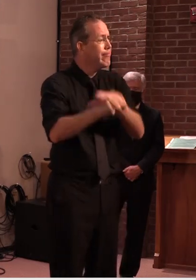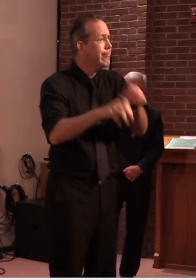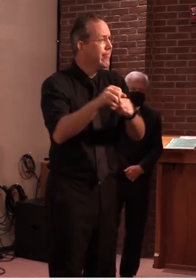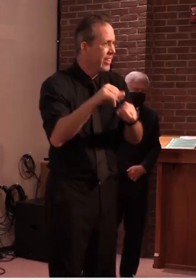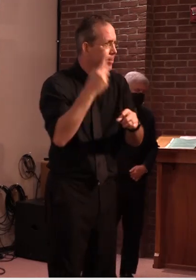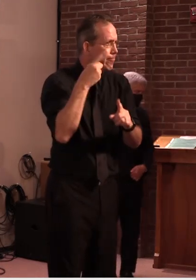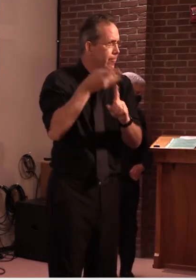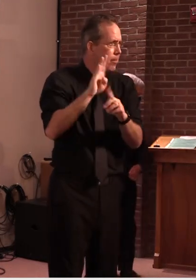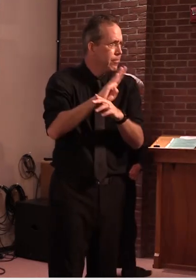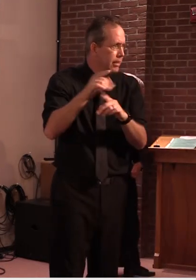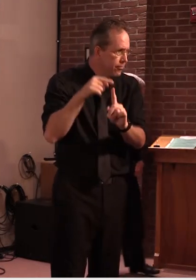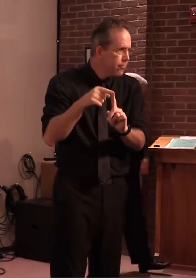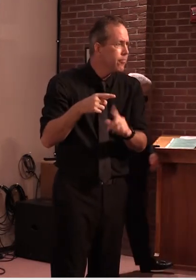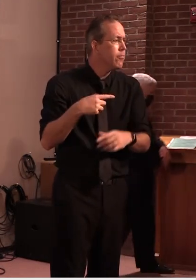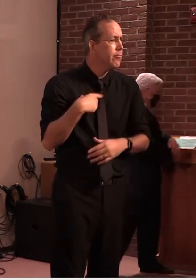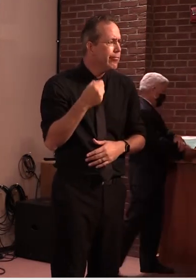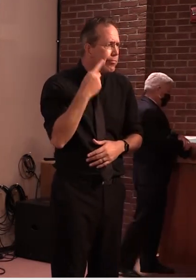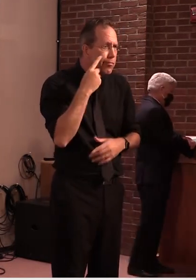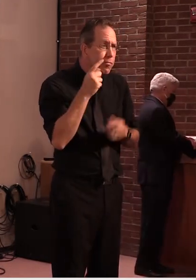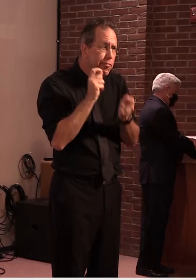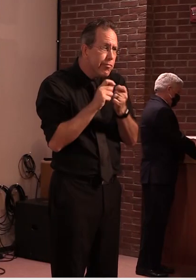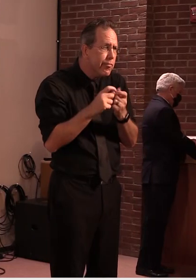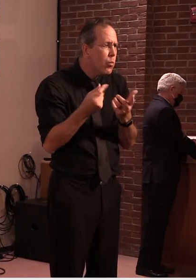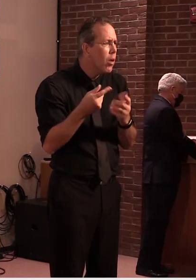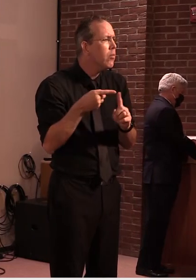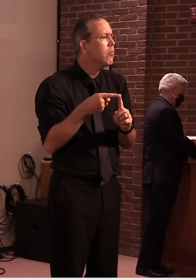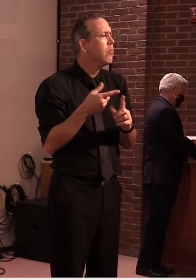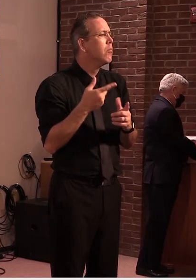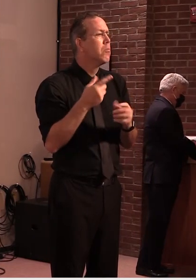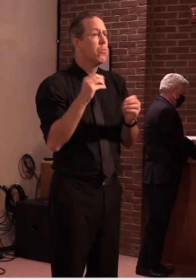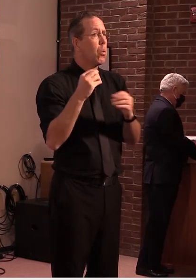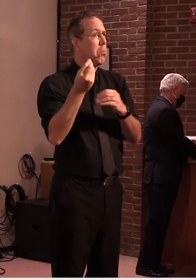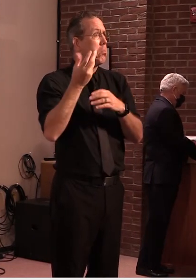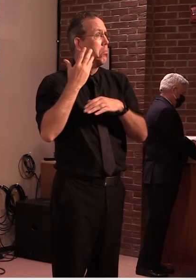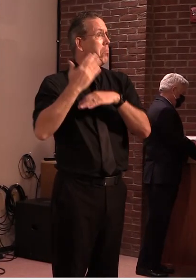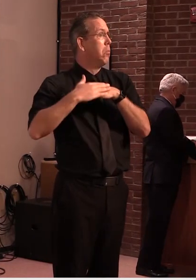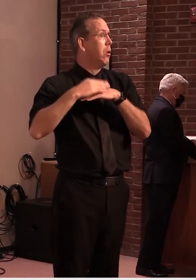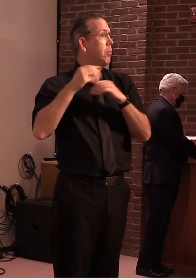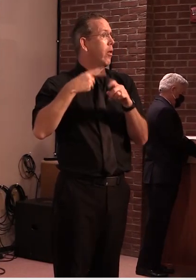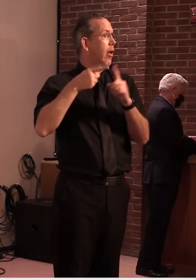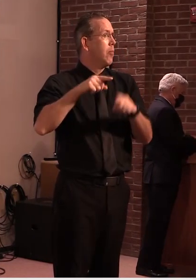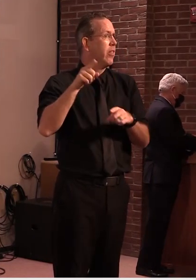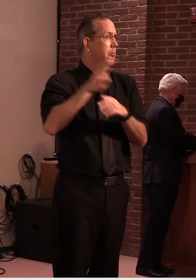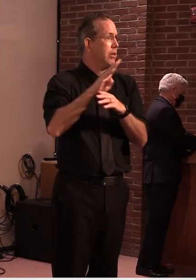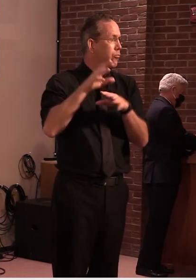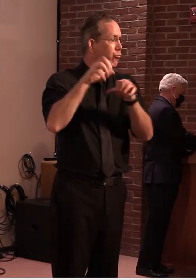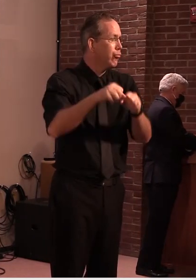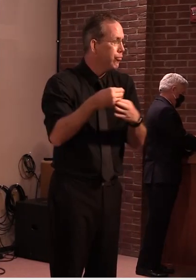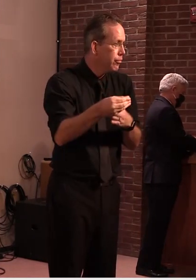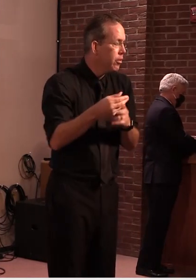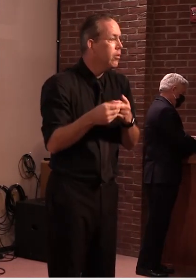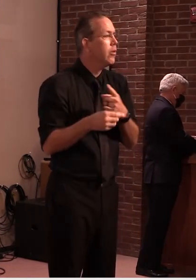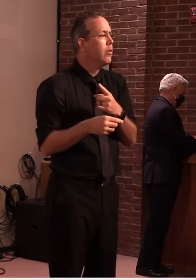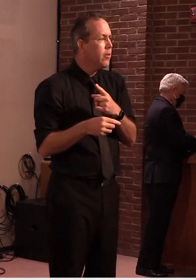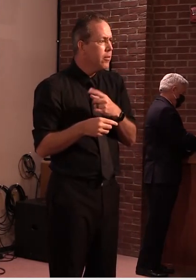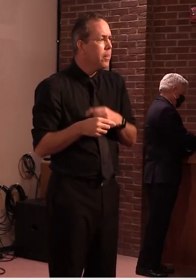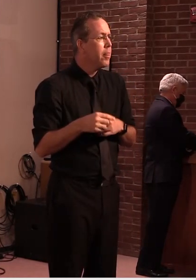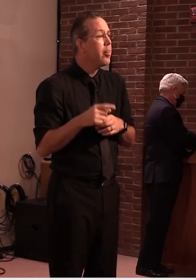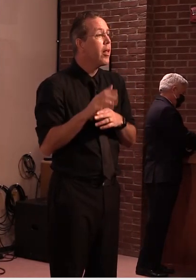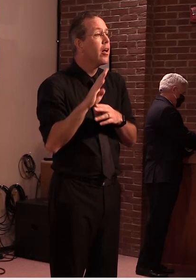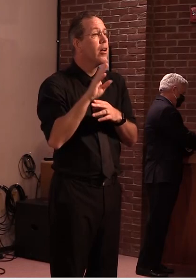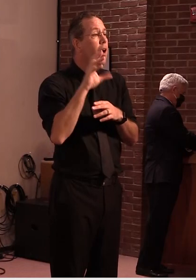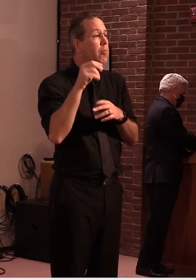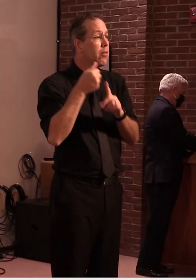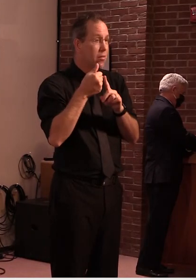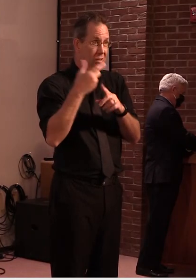particulars i wasn't notified beforehand but from what i understand the operations will not change uh which